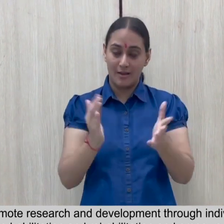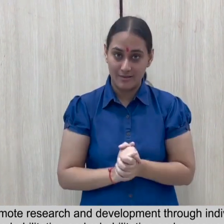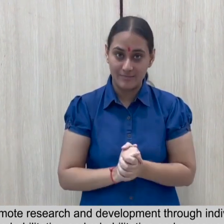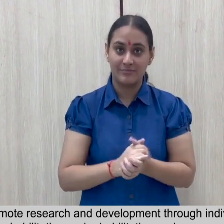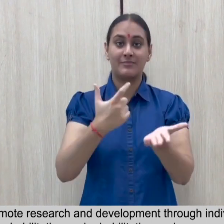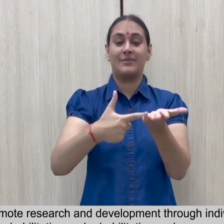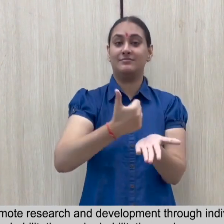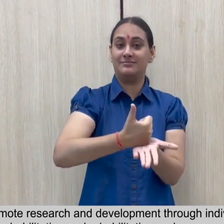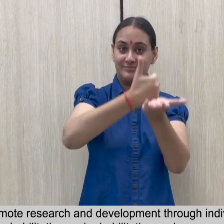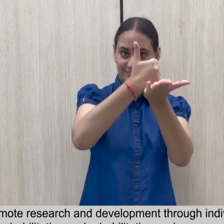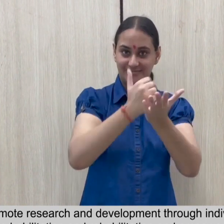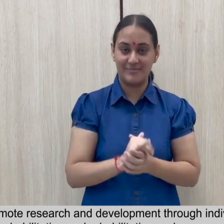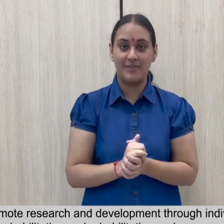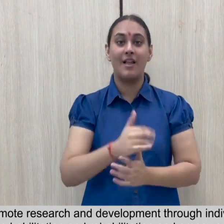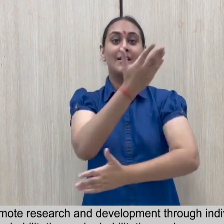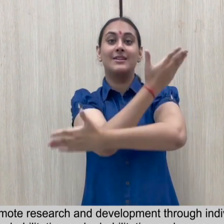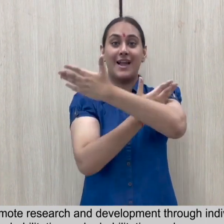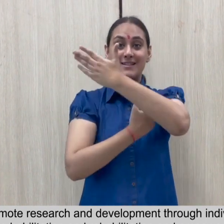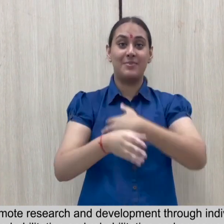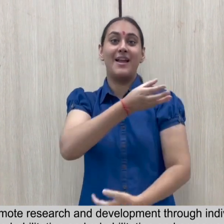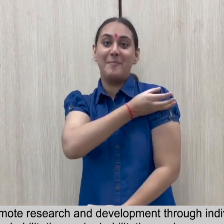and empowerment of PWDs.